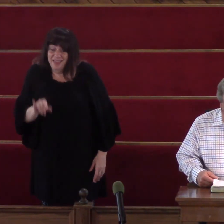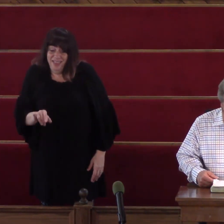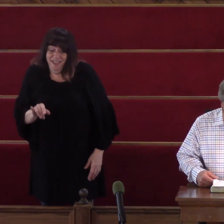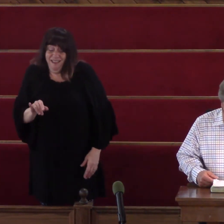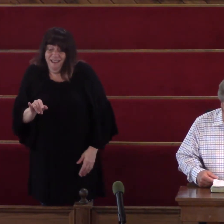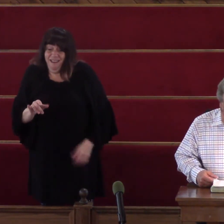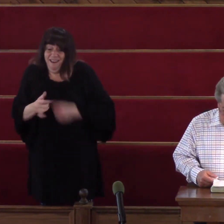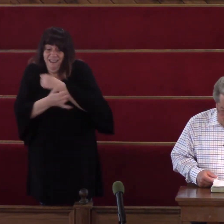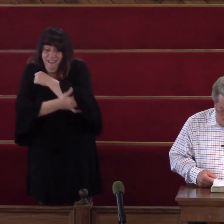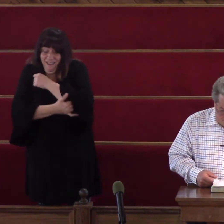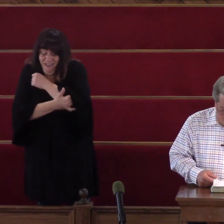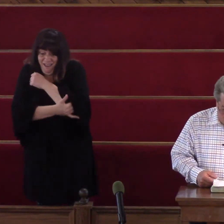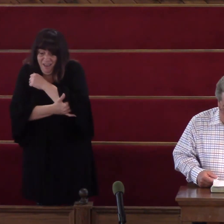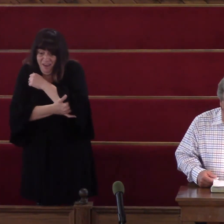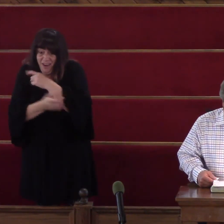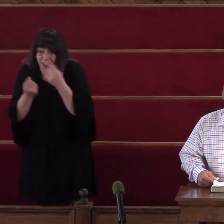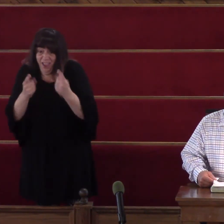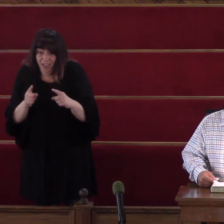In the Land